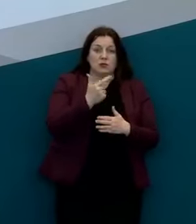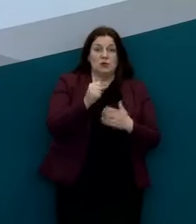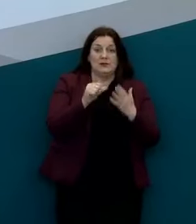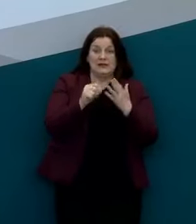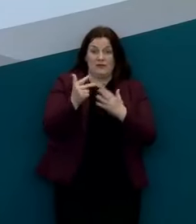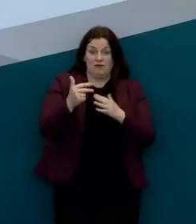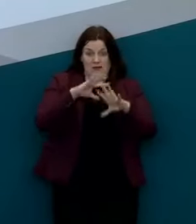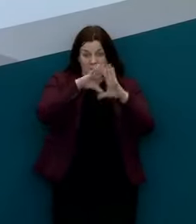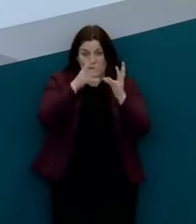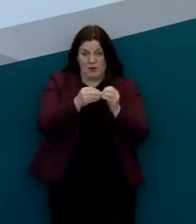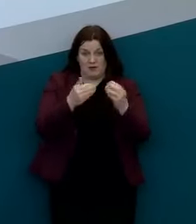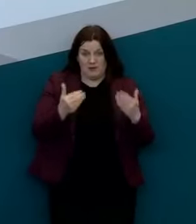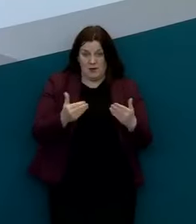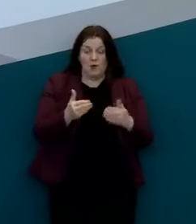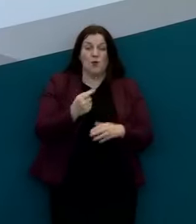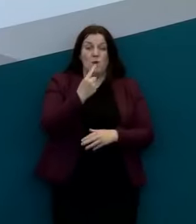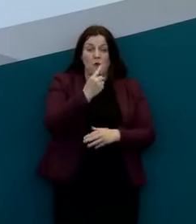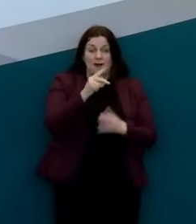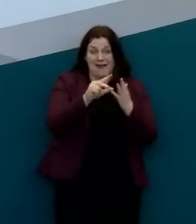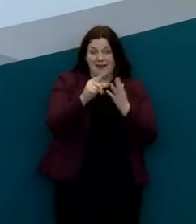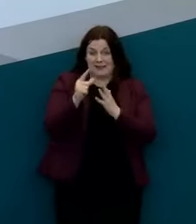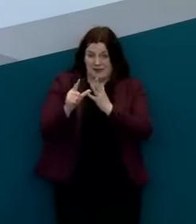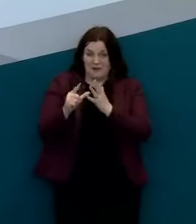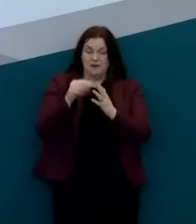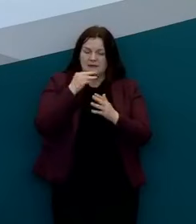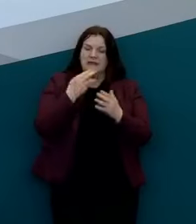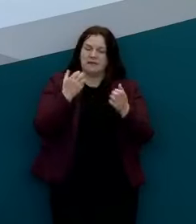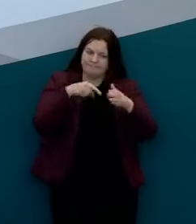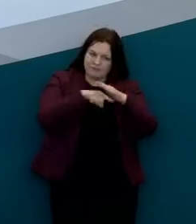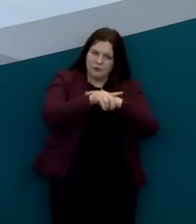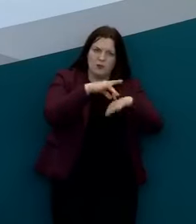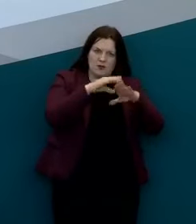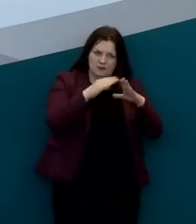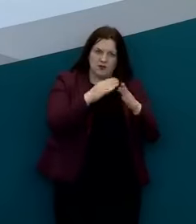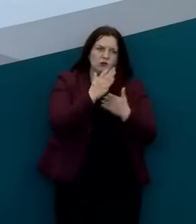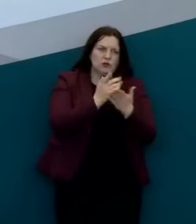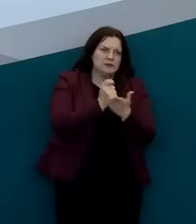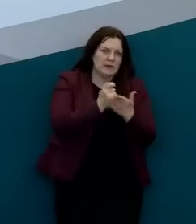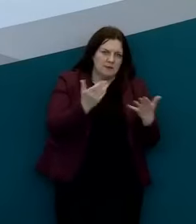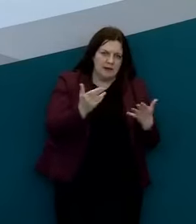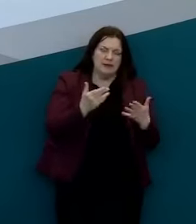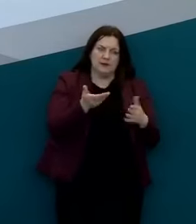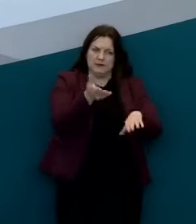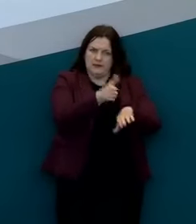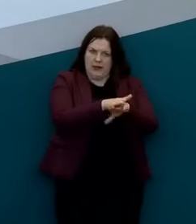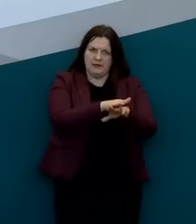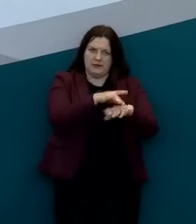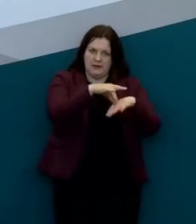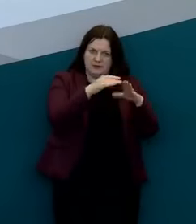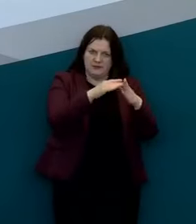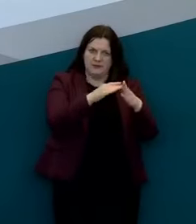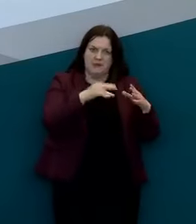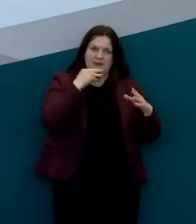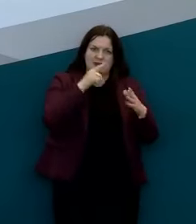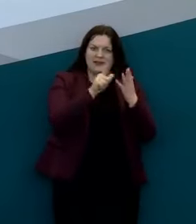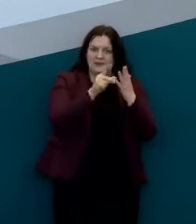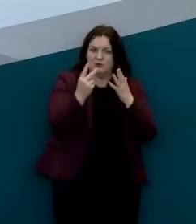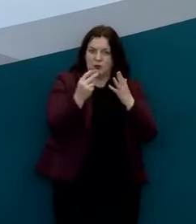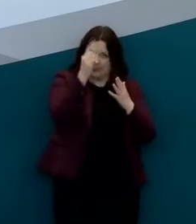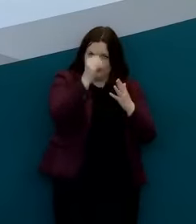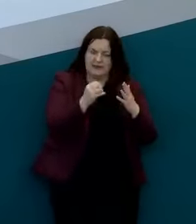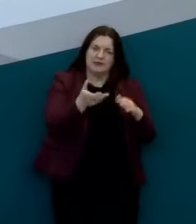187 of them were hospitalized at some point and and died in a hospital environment that's 72 percent